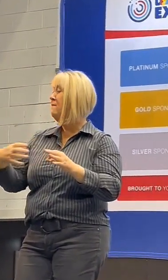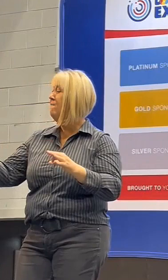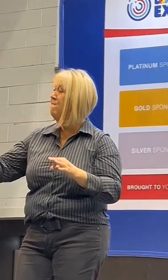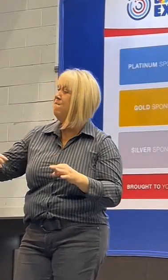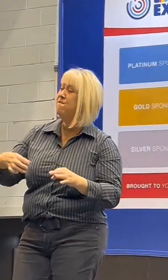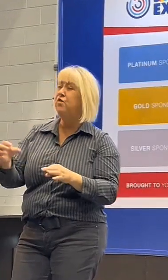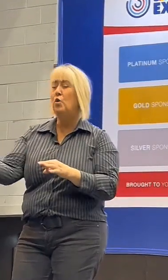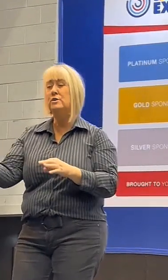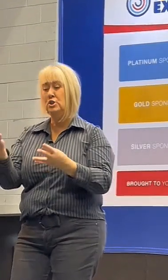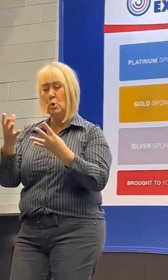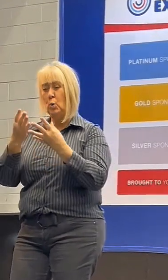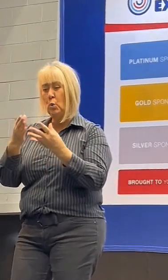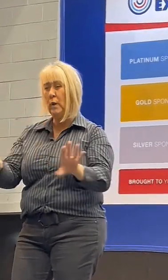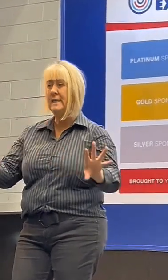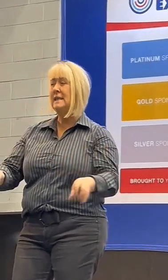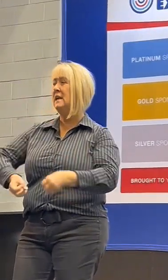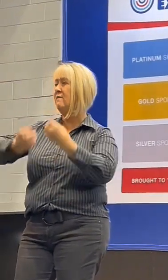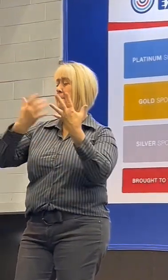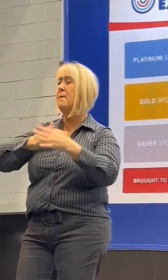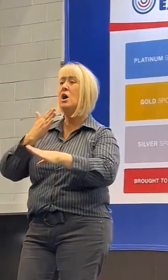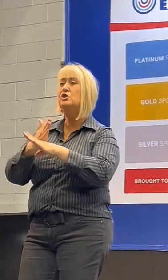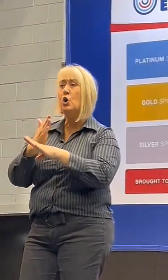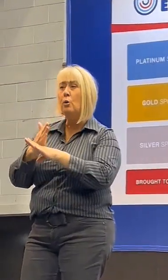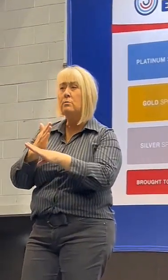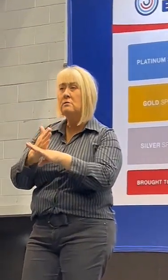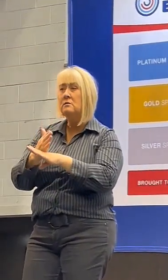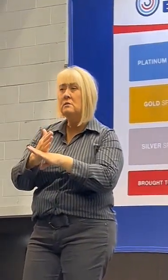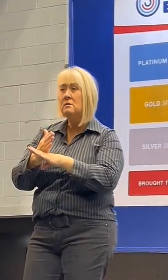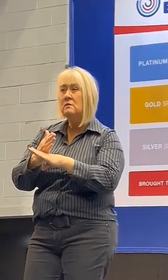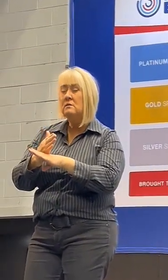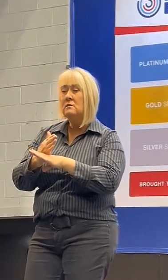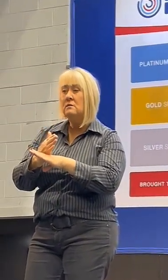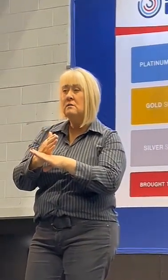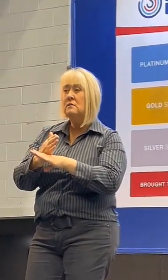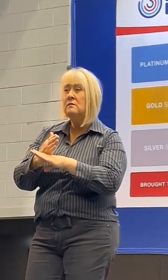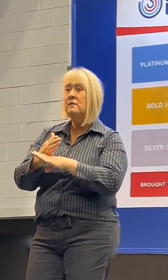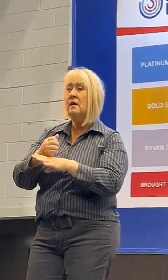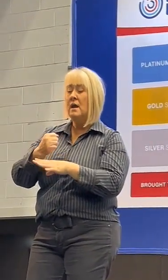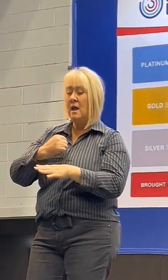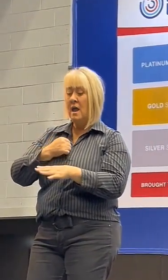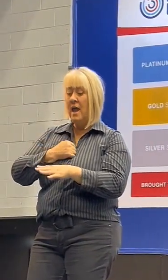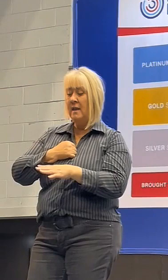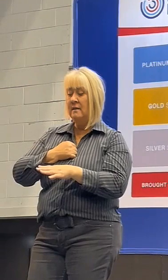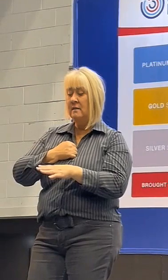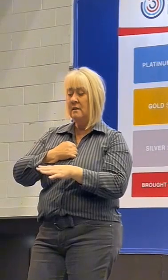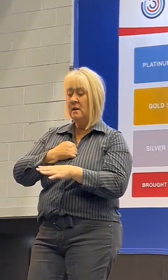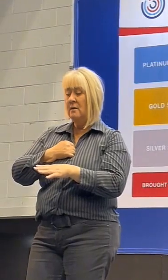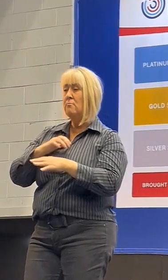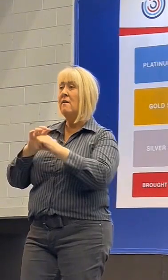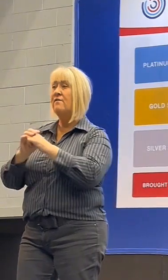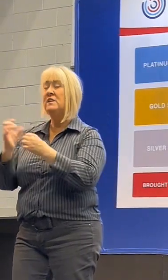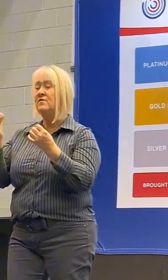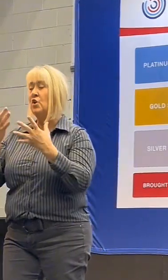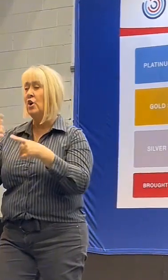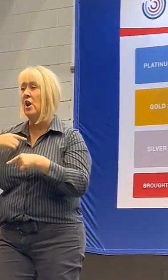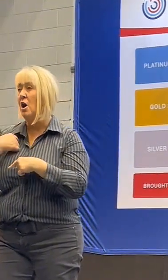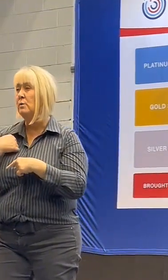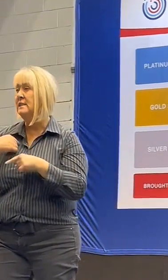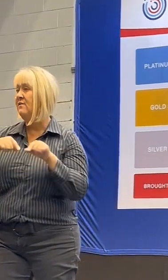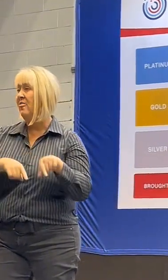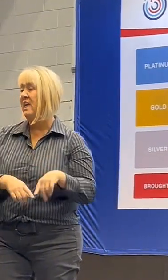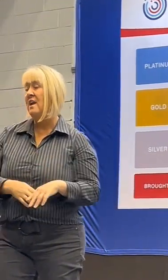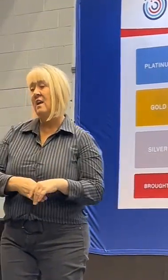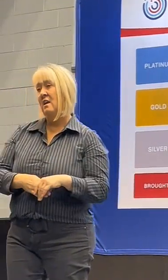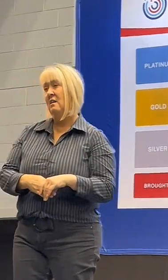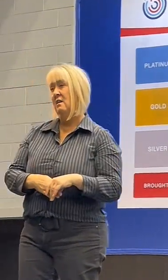My relationship was breaking down from the pressure, and my friends slowly forgot about my existence one by one. I was